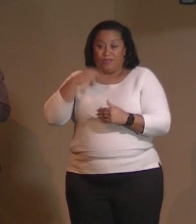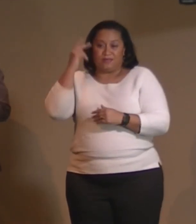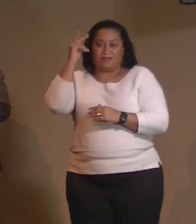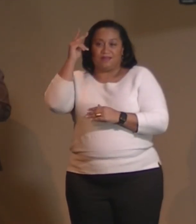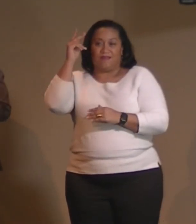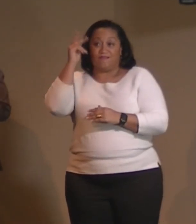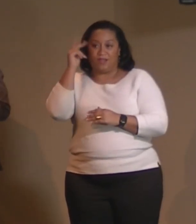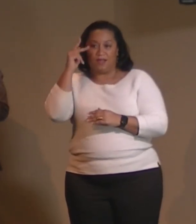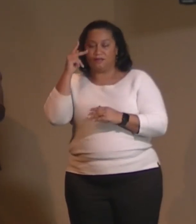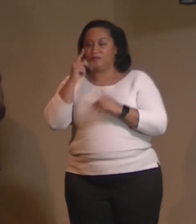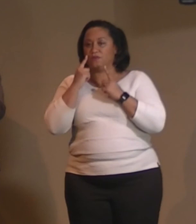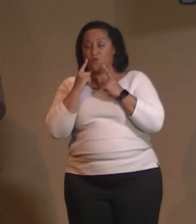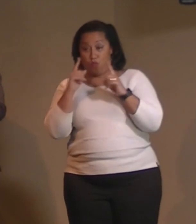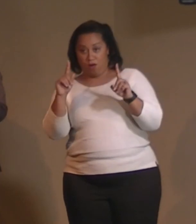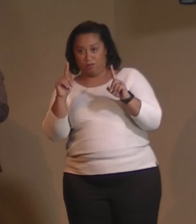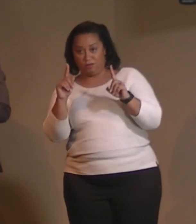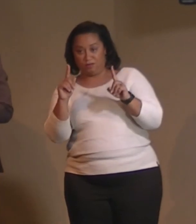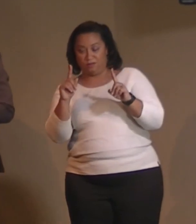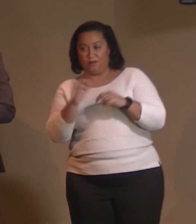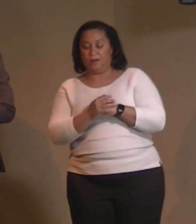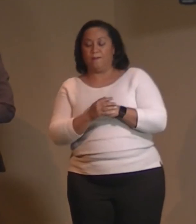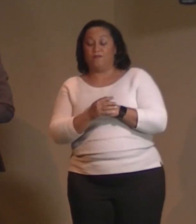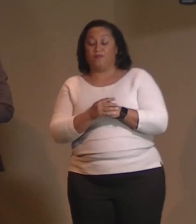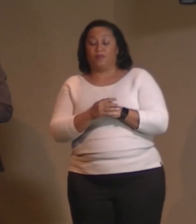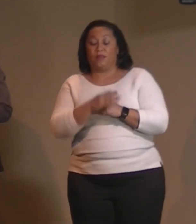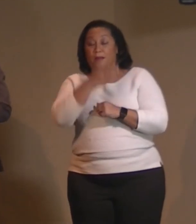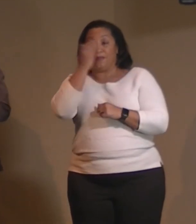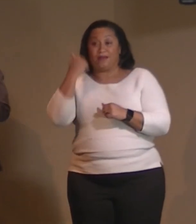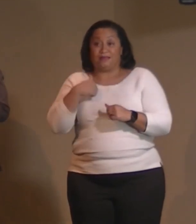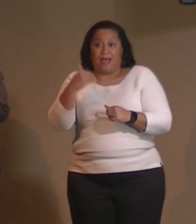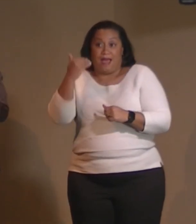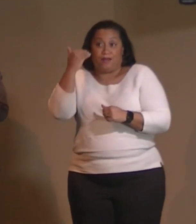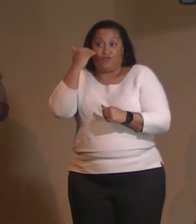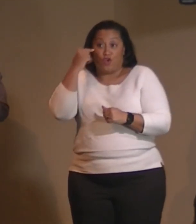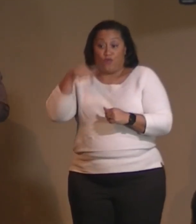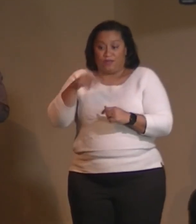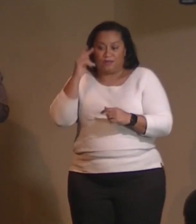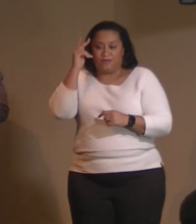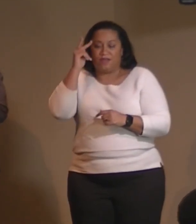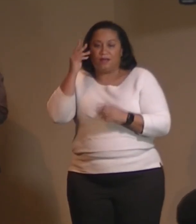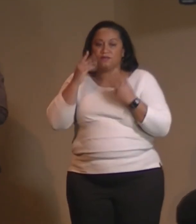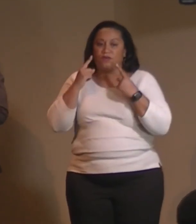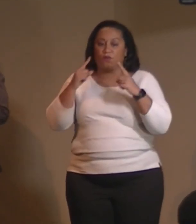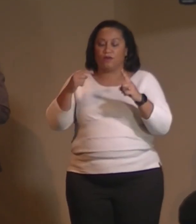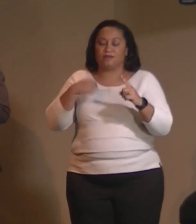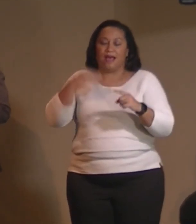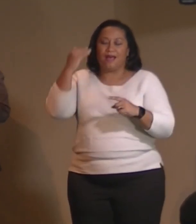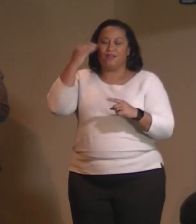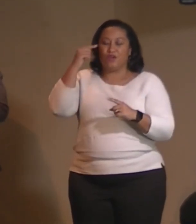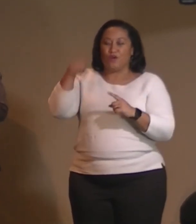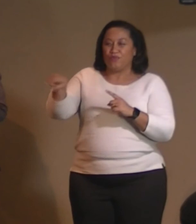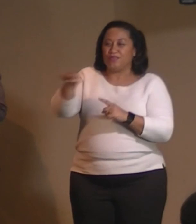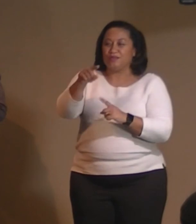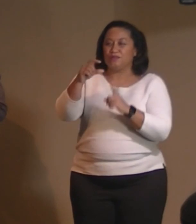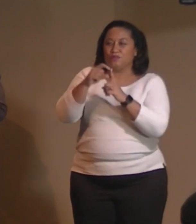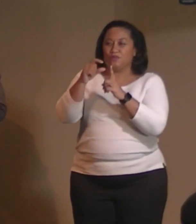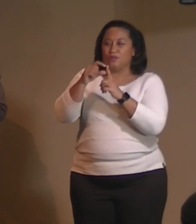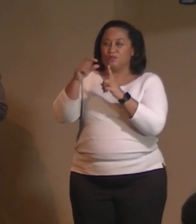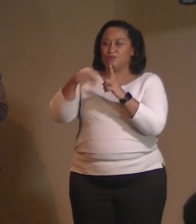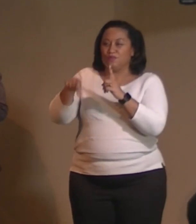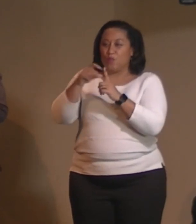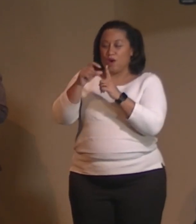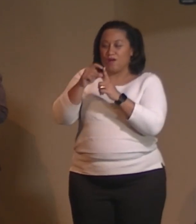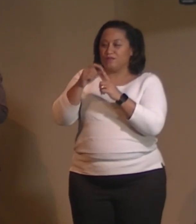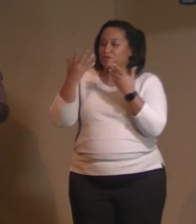works. And because I know this philosophy works, I know that these words already existed in the mind of God